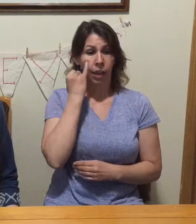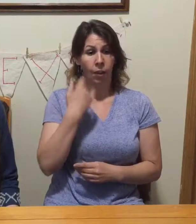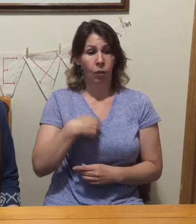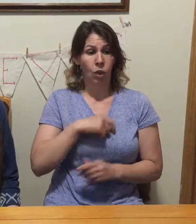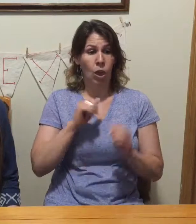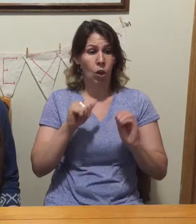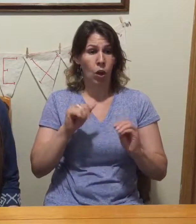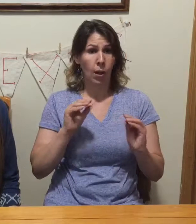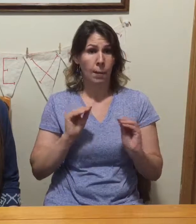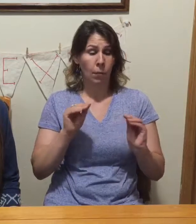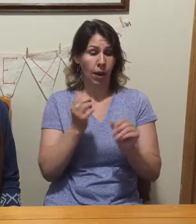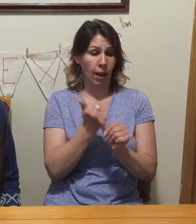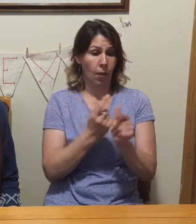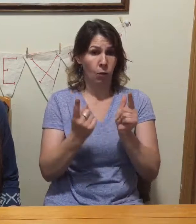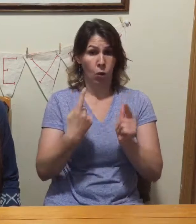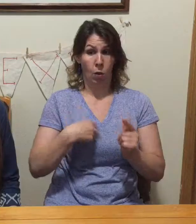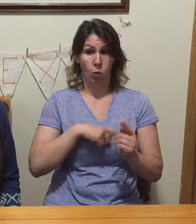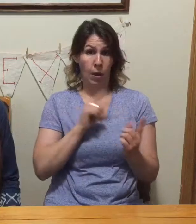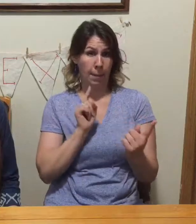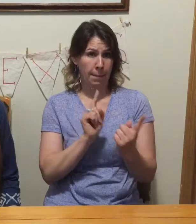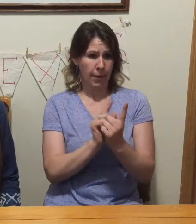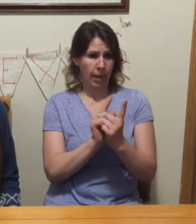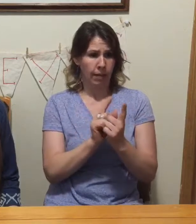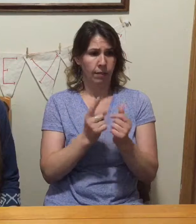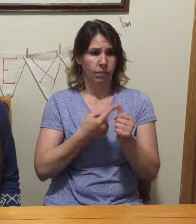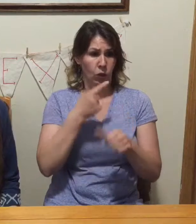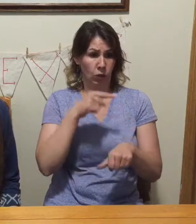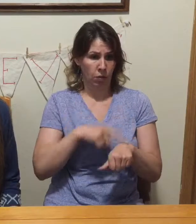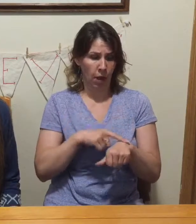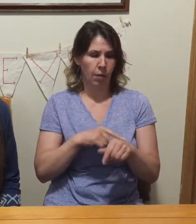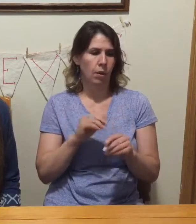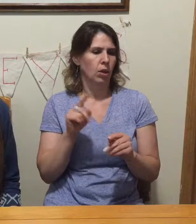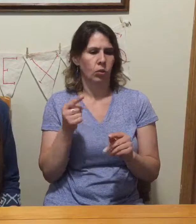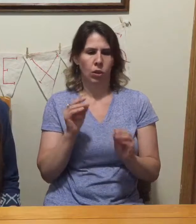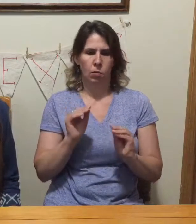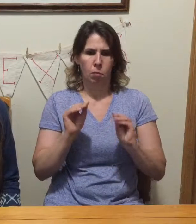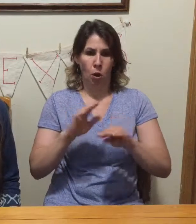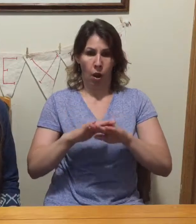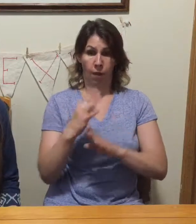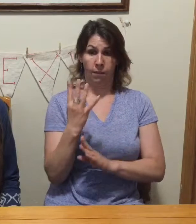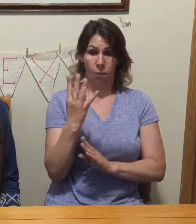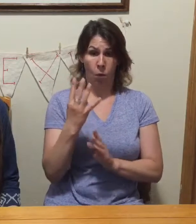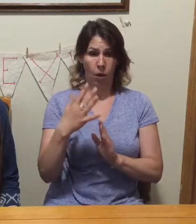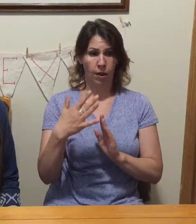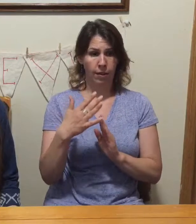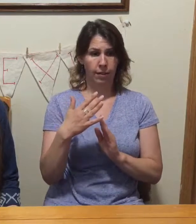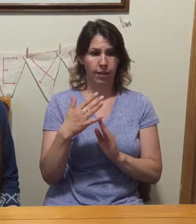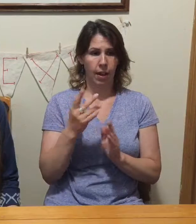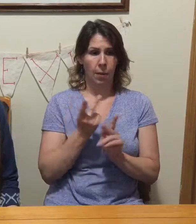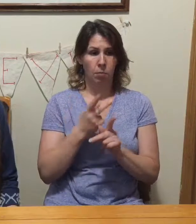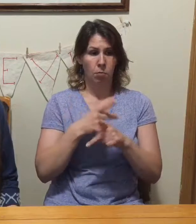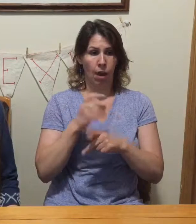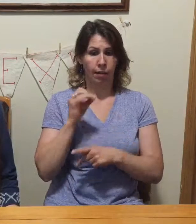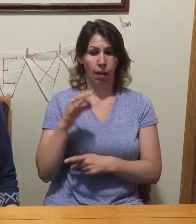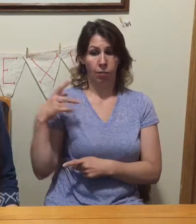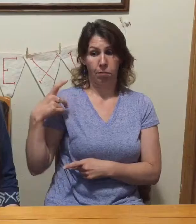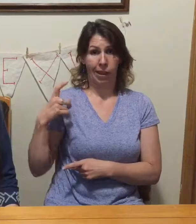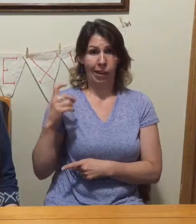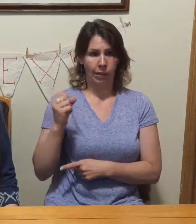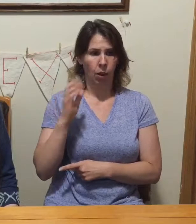If we could put everyone we meet on just four products of Plexus, we would choose what we like to call